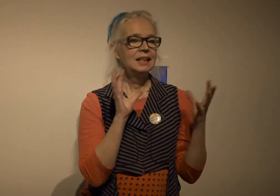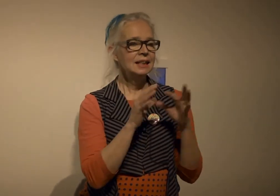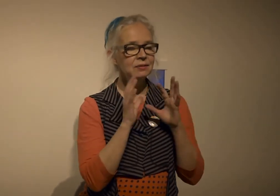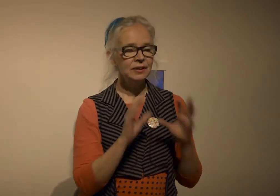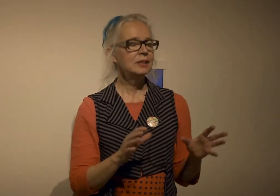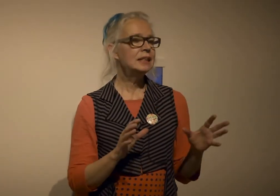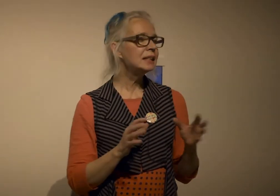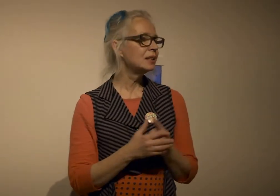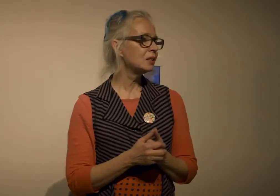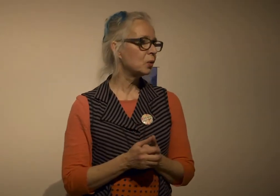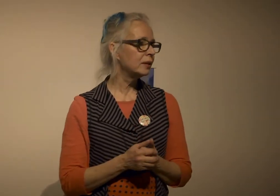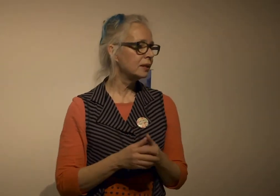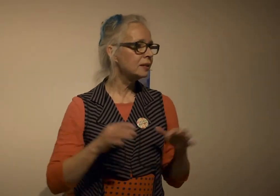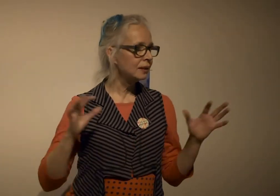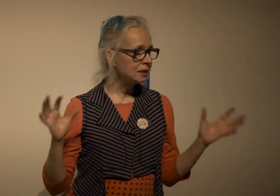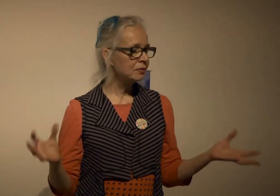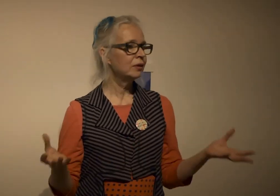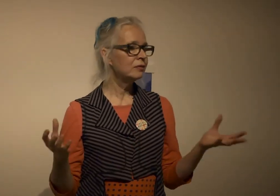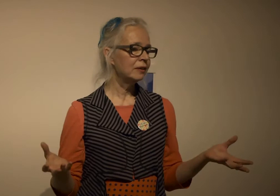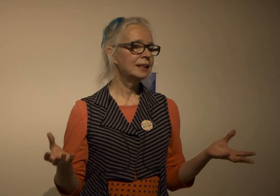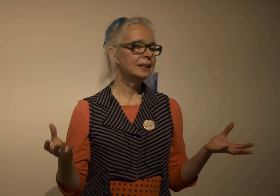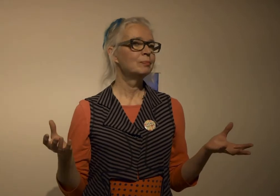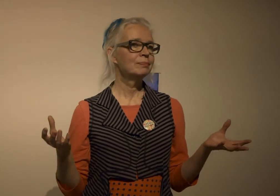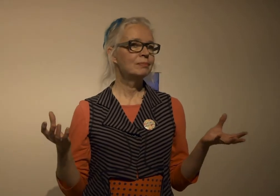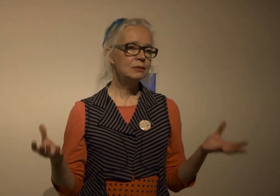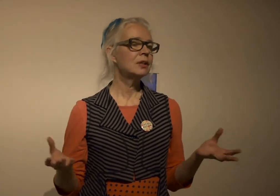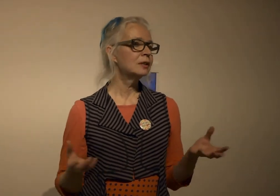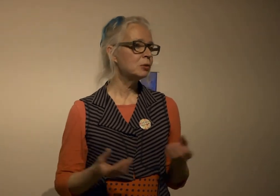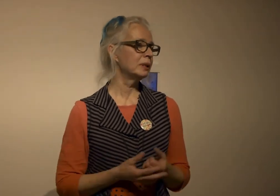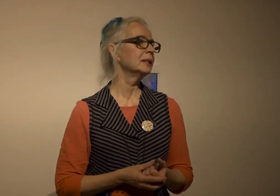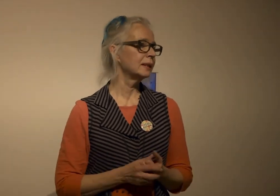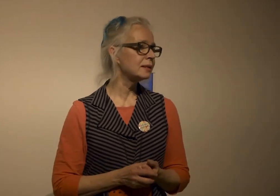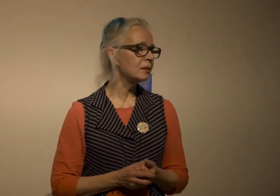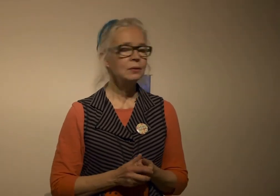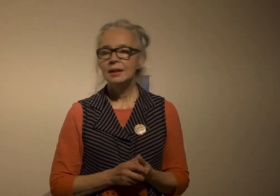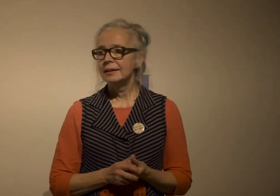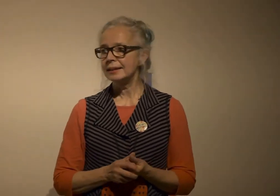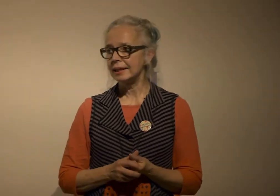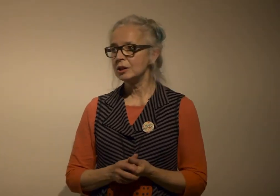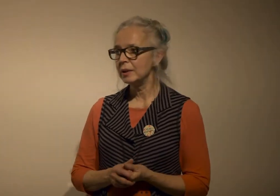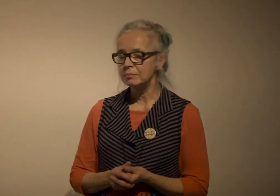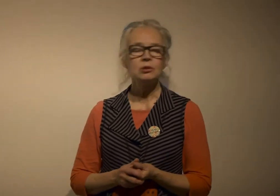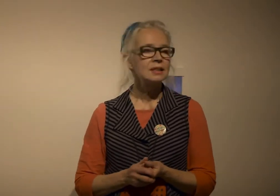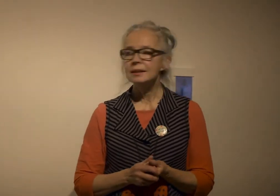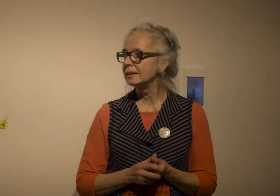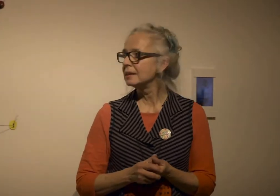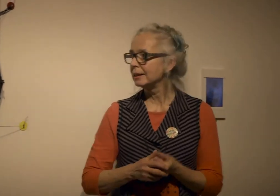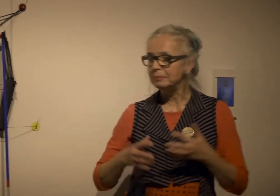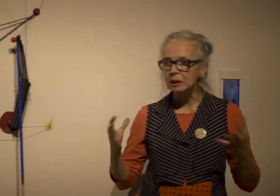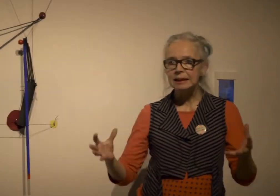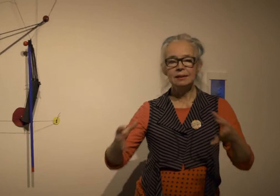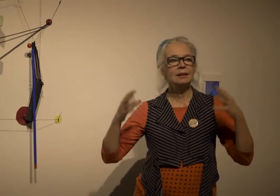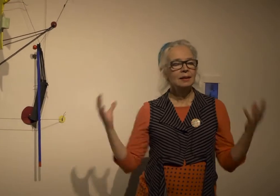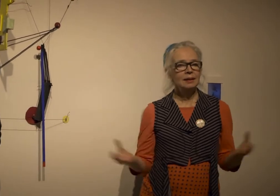it's very easy to destroy things and it's very very difficult to build things so that's actually what I'm interested in